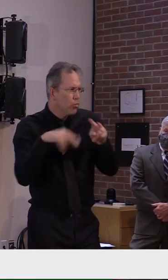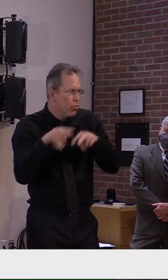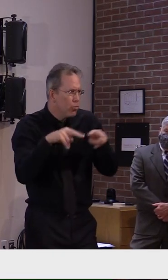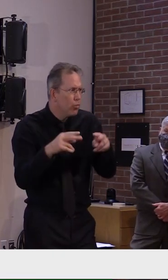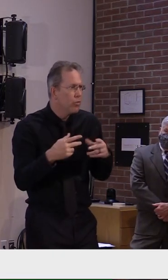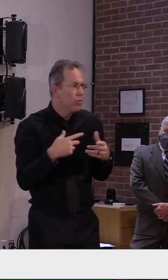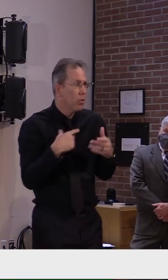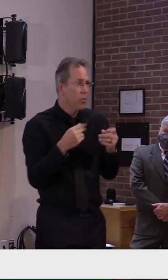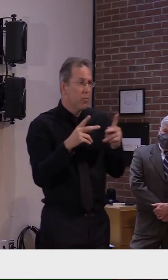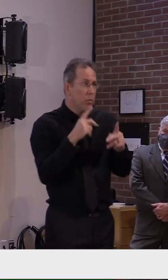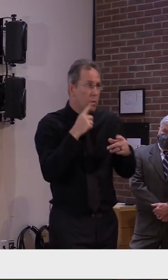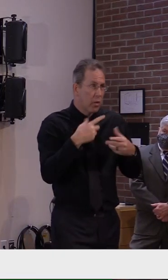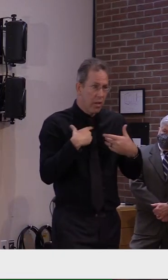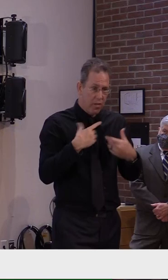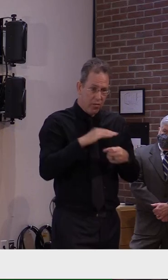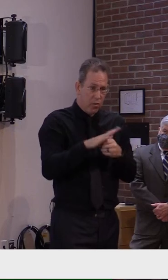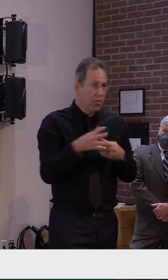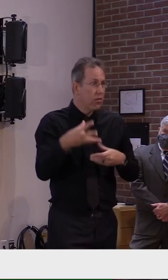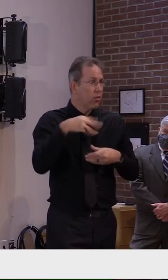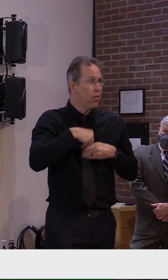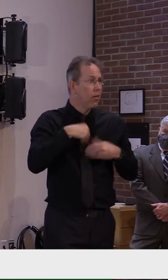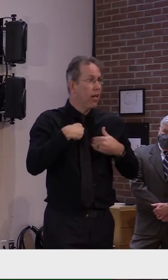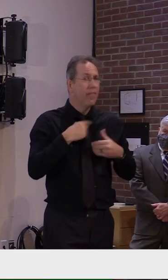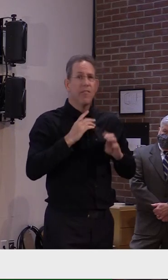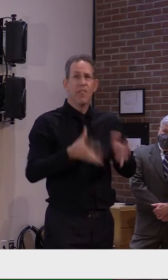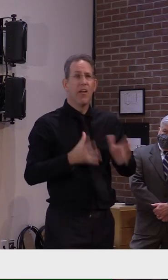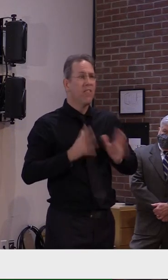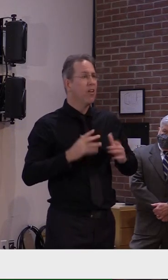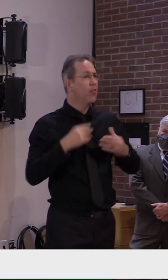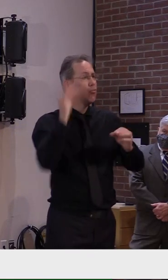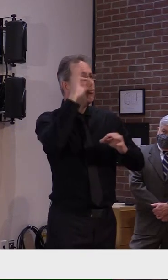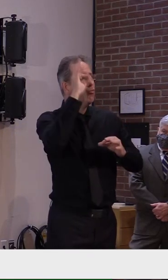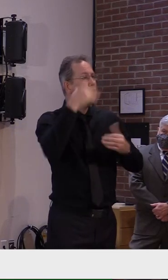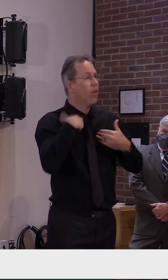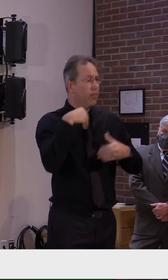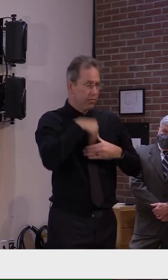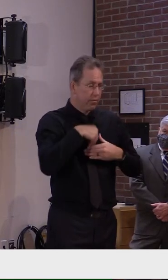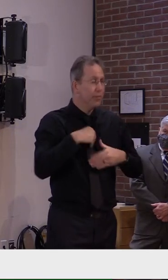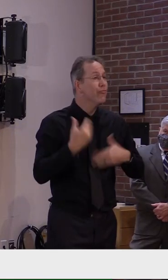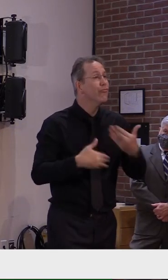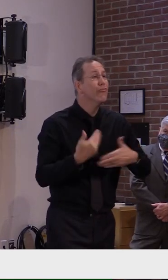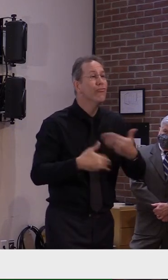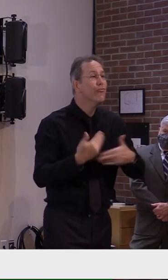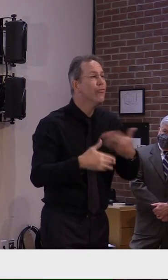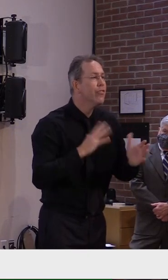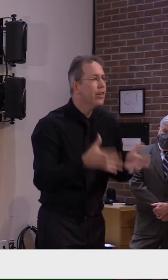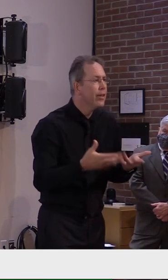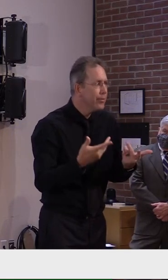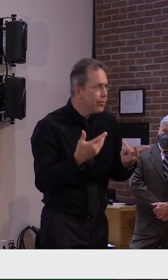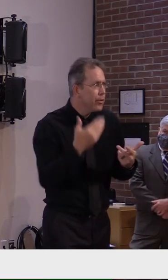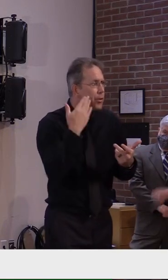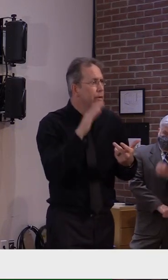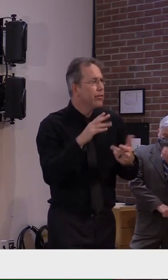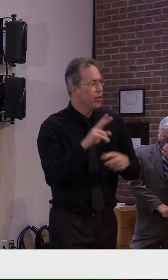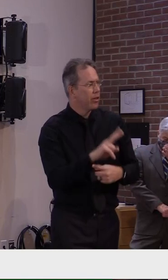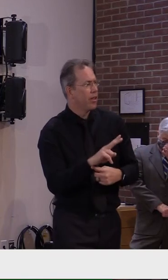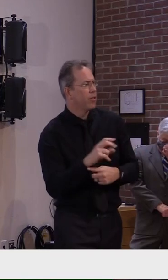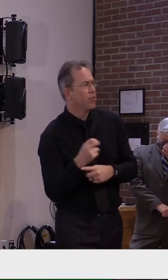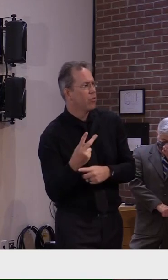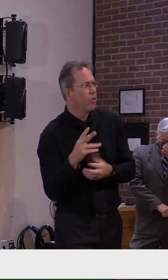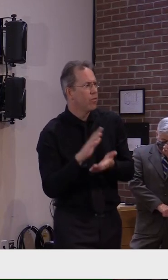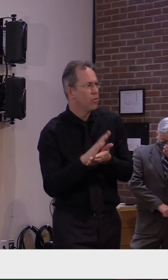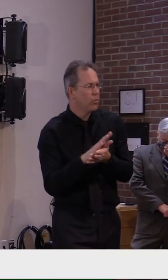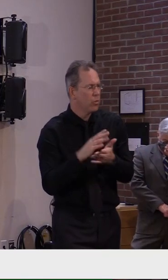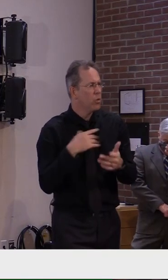that they have it. I have complete faith in the education community to already be doing the masking and